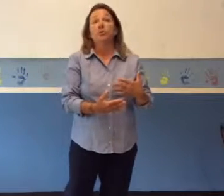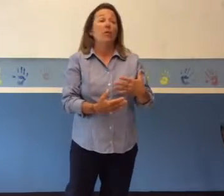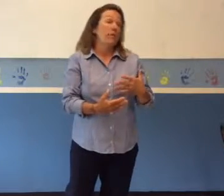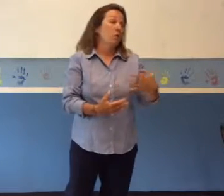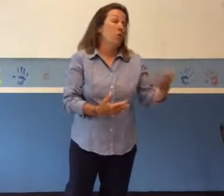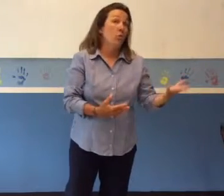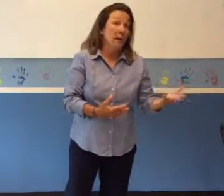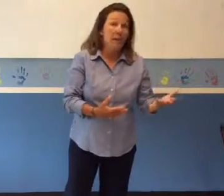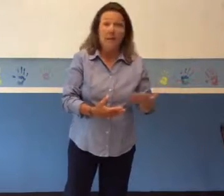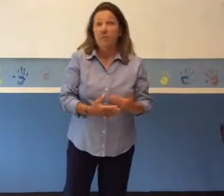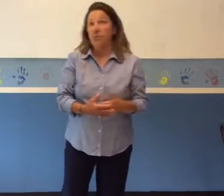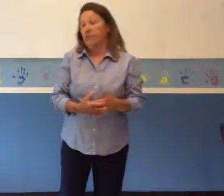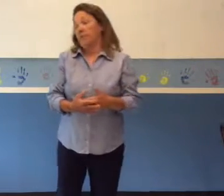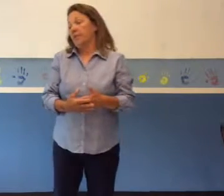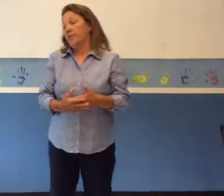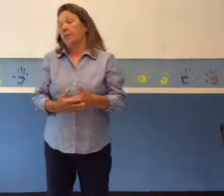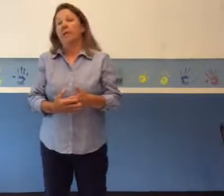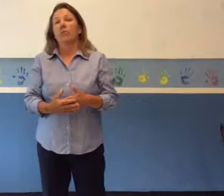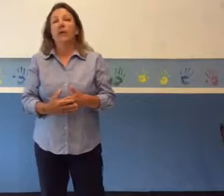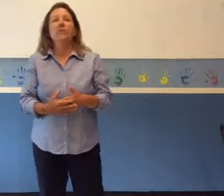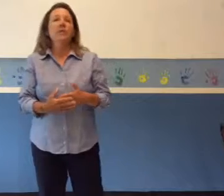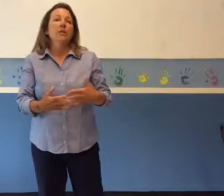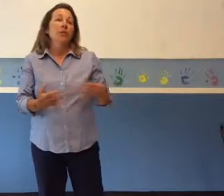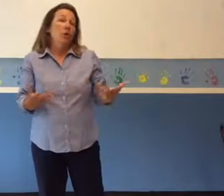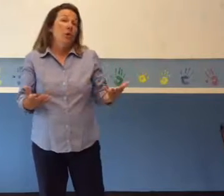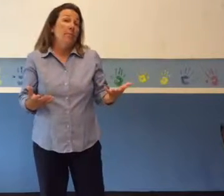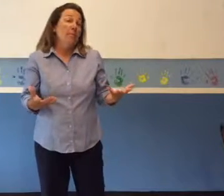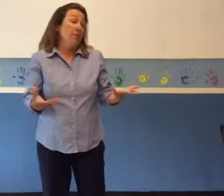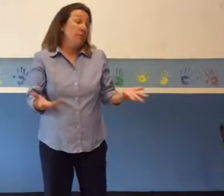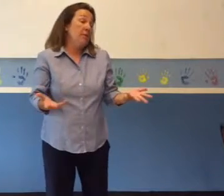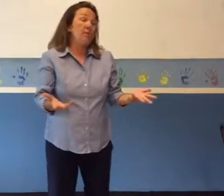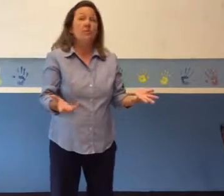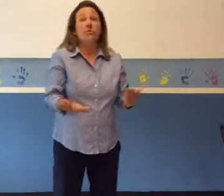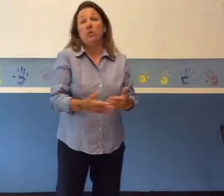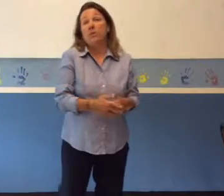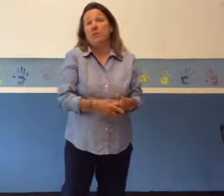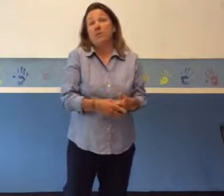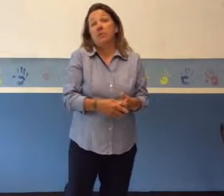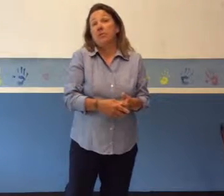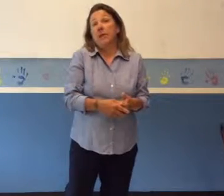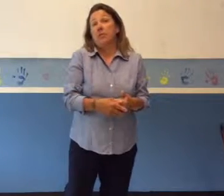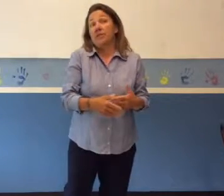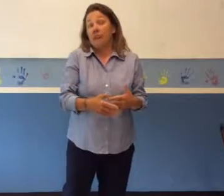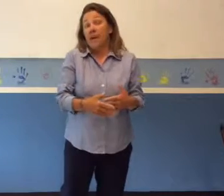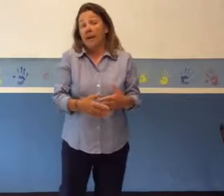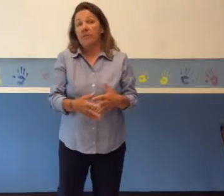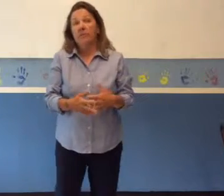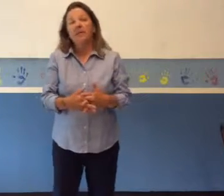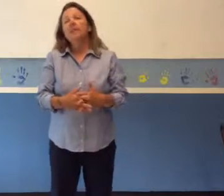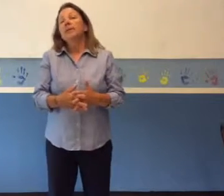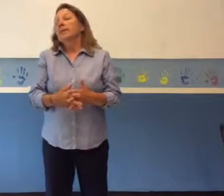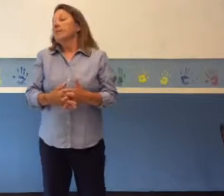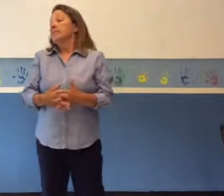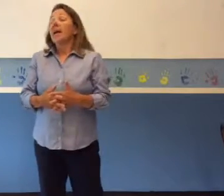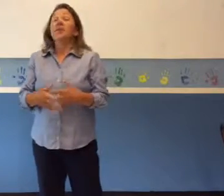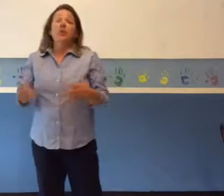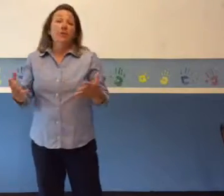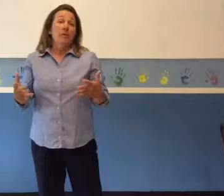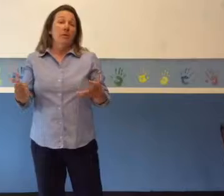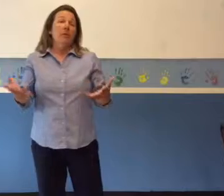progress more quickly through the various pay rates, or it may put teachers on different salary tracks. Tenure, on